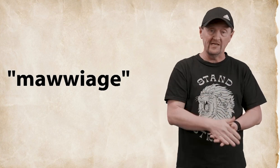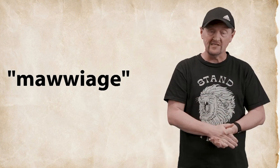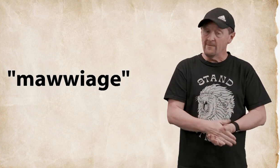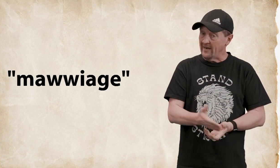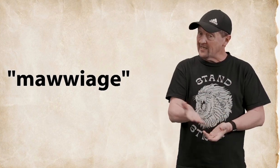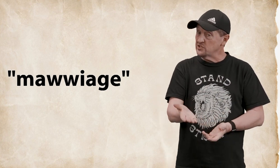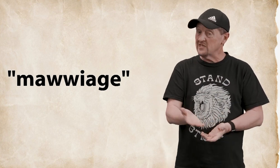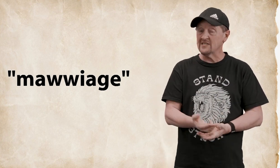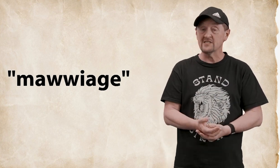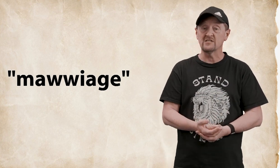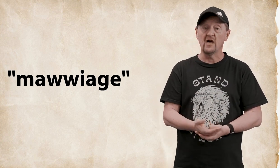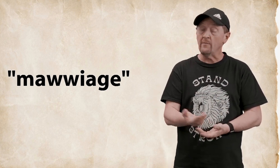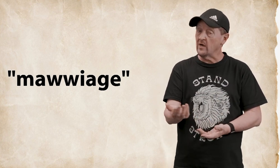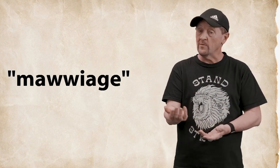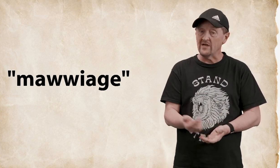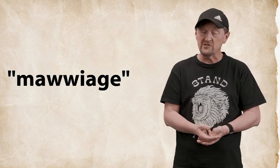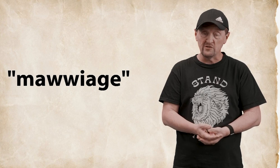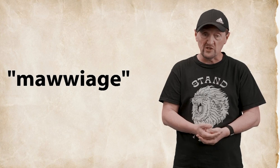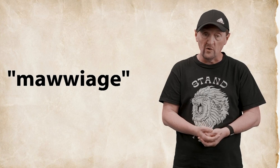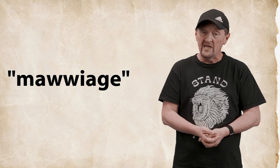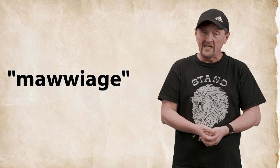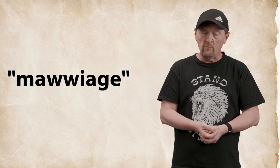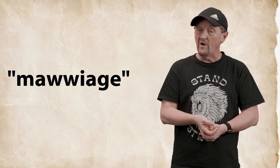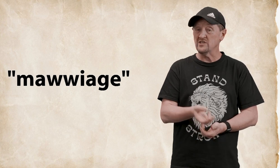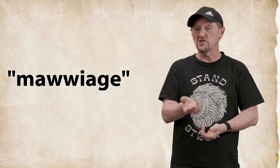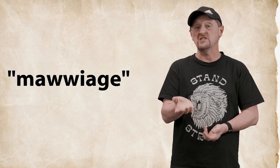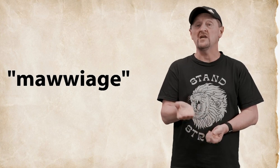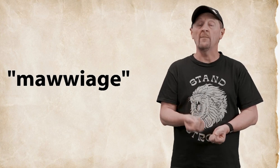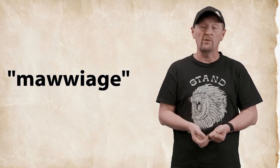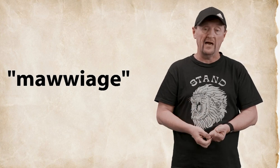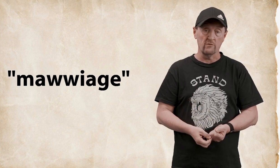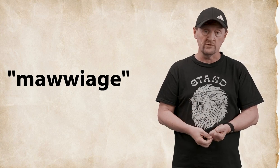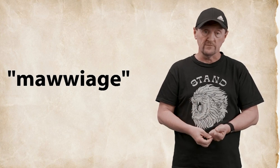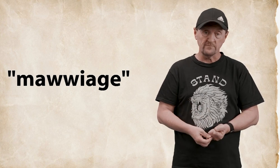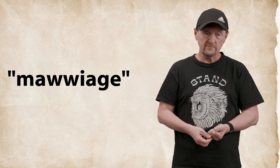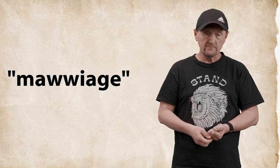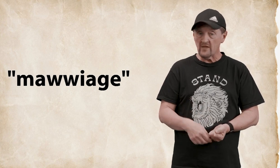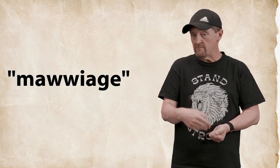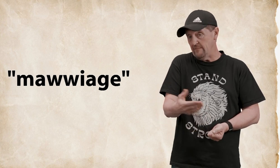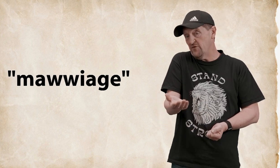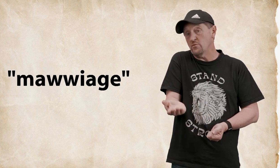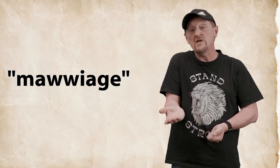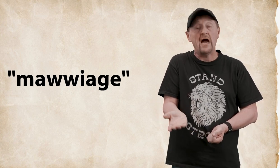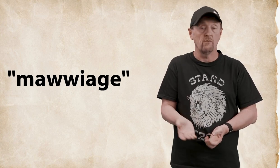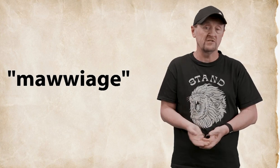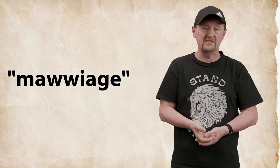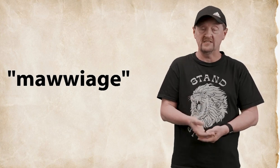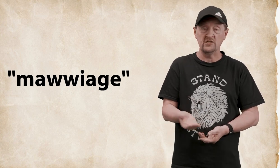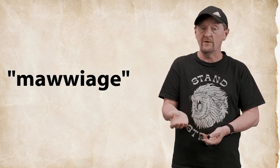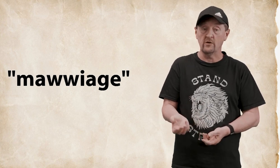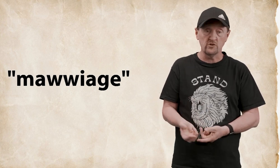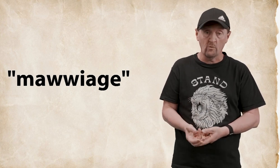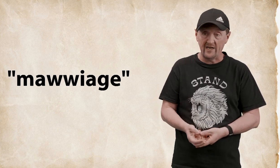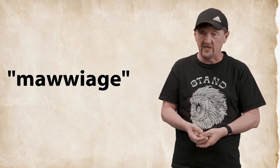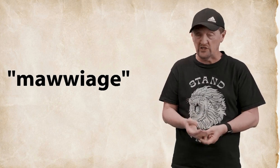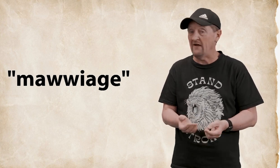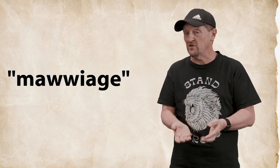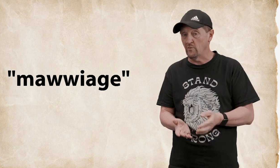back in Jesus's time a couple thousand years ago it wasn't just a couple hours maybe three hours these days you go to a wedding goes after the wedding